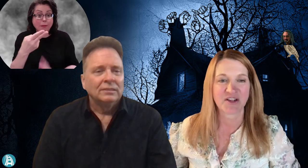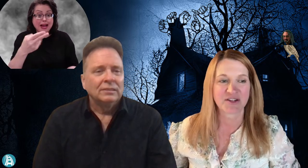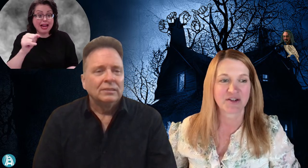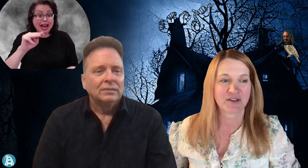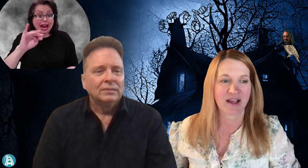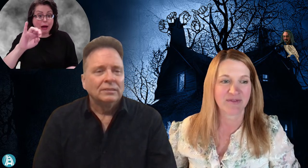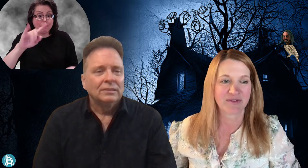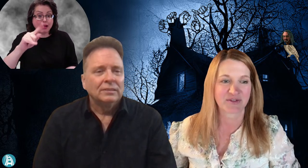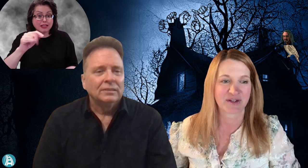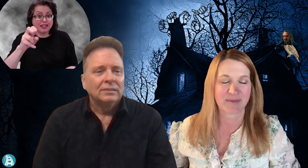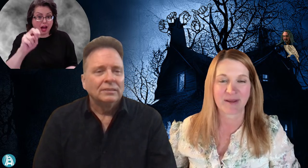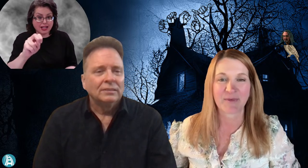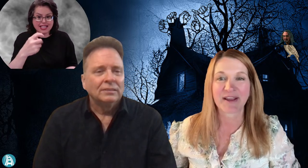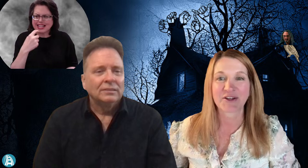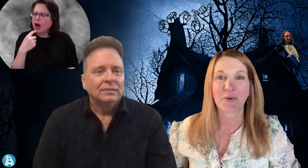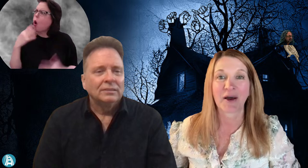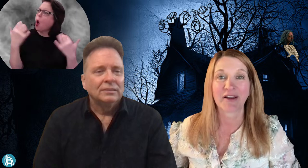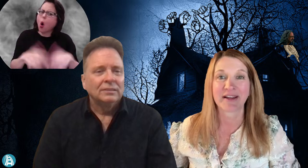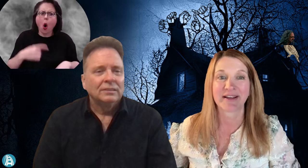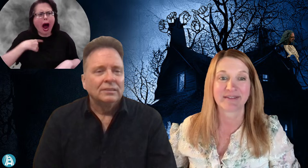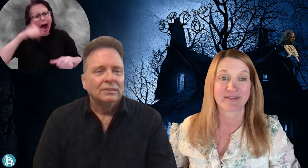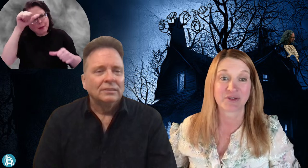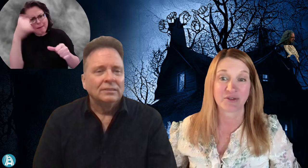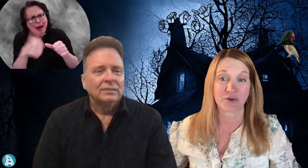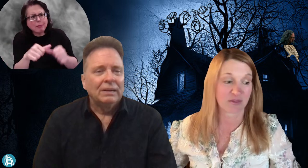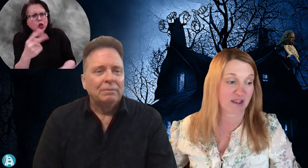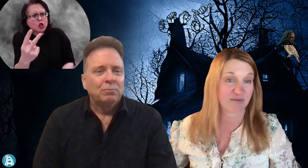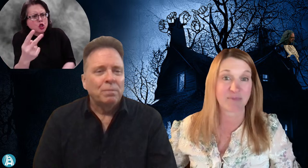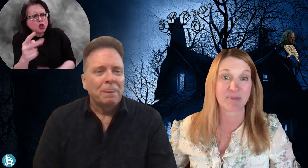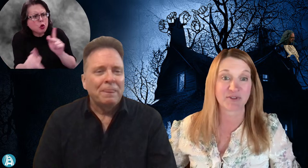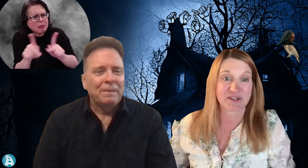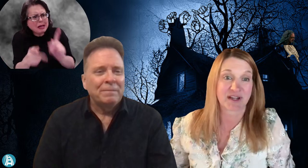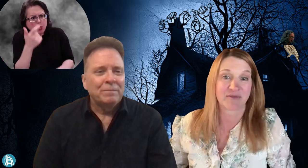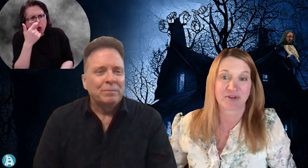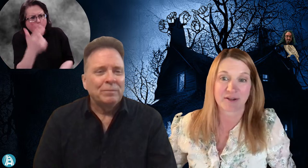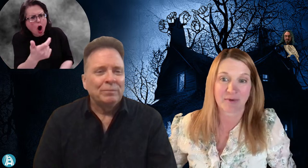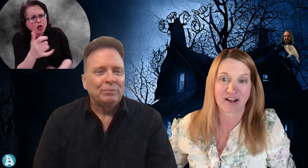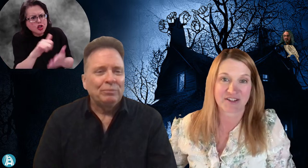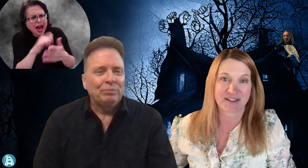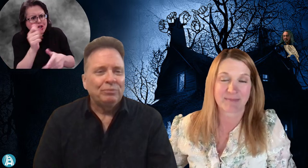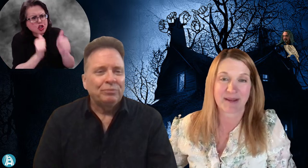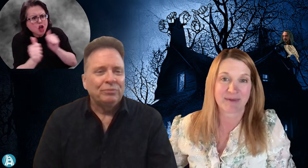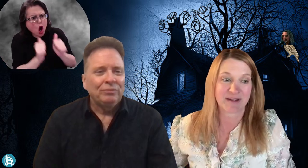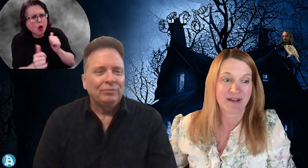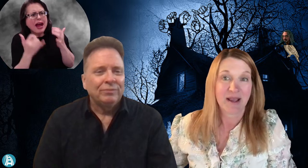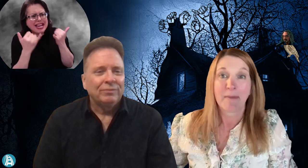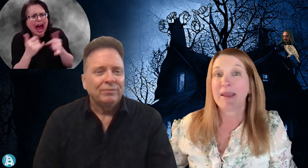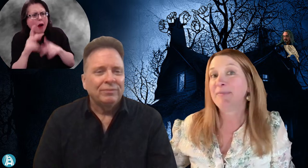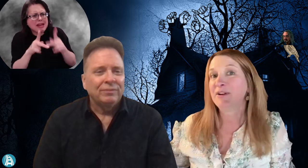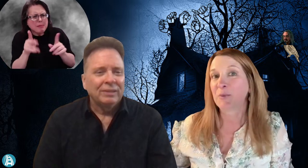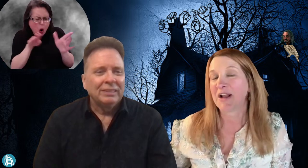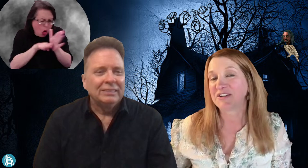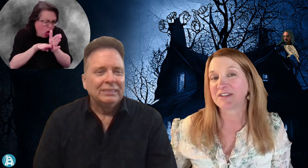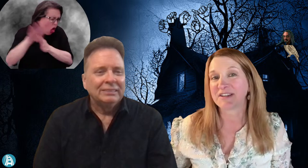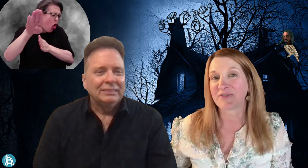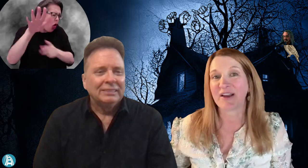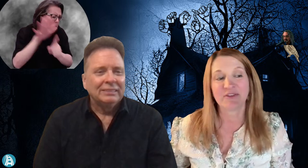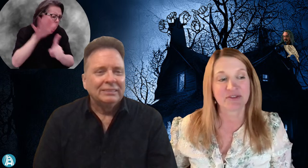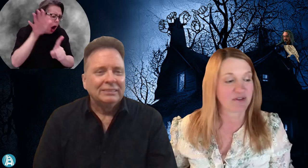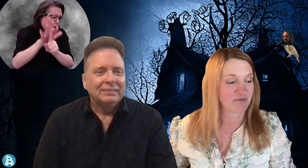watching your live stream and we had no audience to then people discovering the project. And maybe, maybe you're watching this five years in